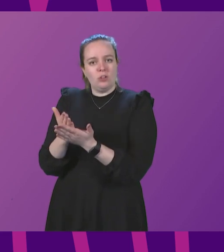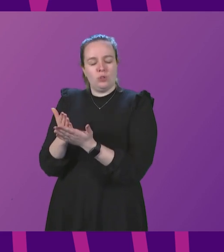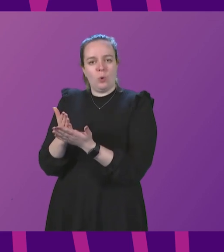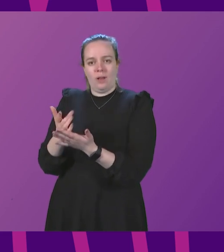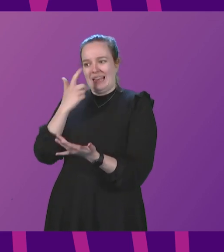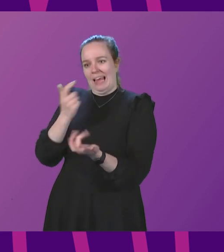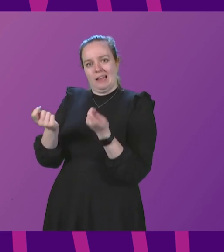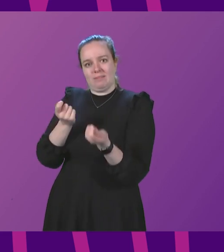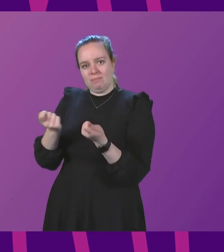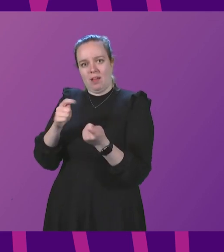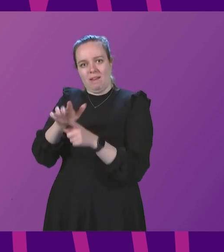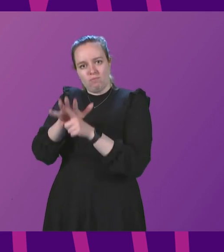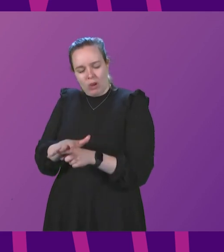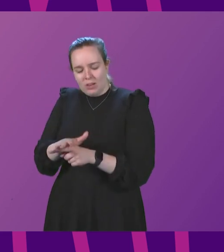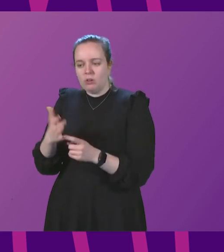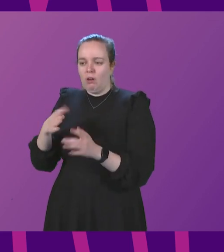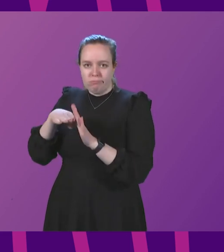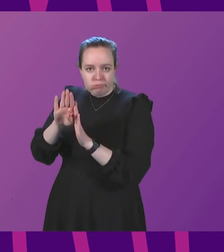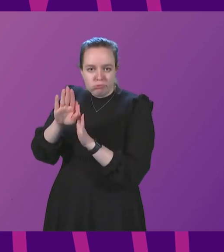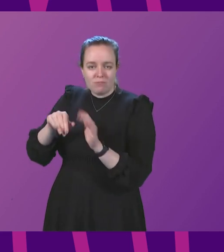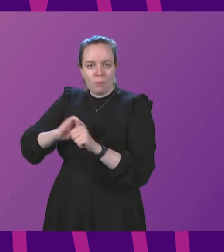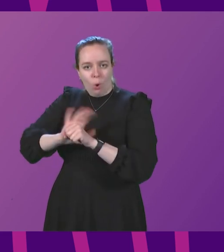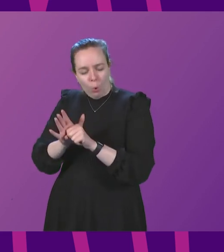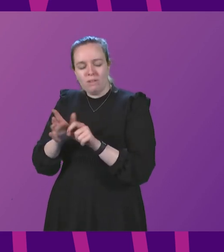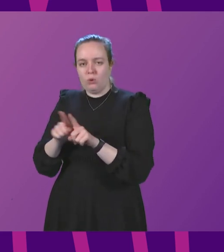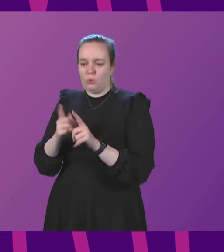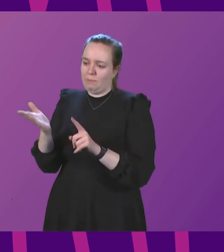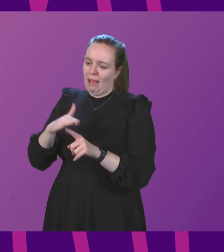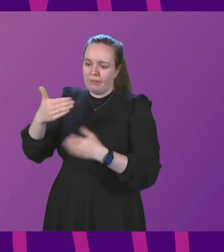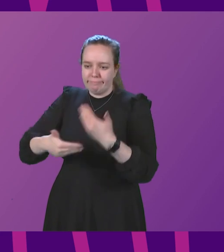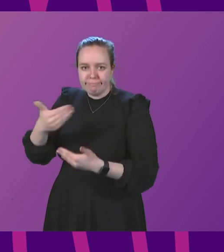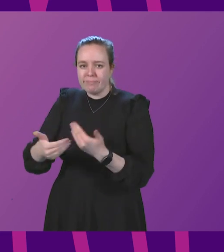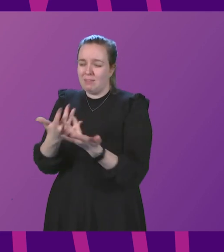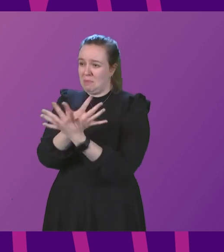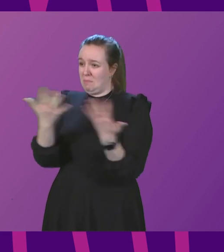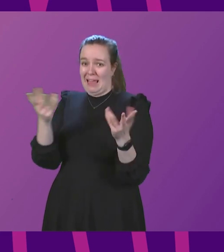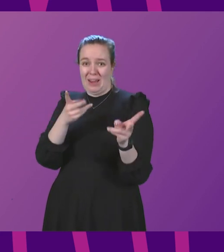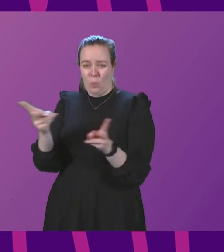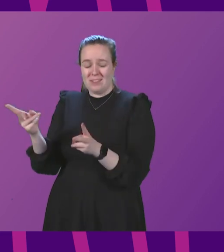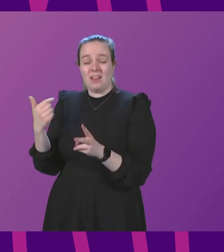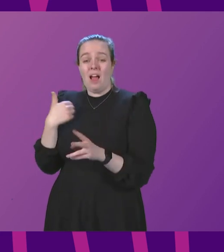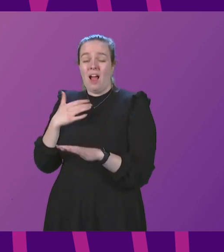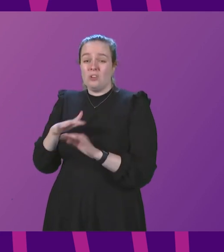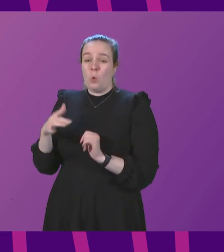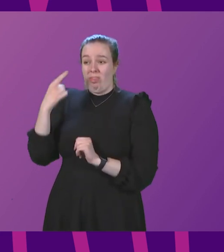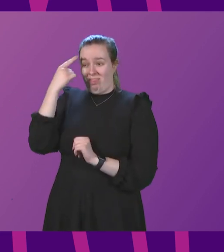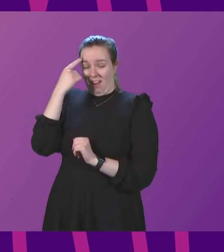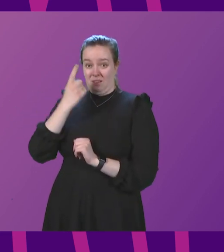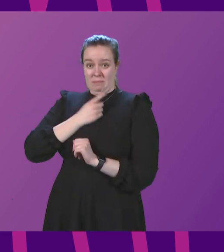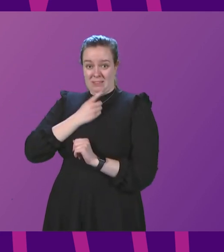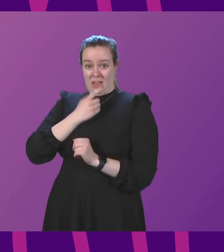address that pressure recover from Covid and get back on track in a whole range of ways I don't think I could conclude from